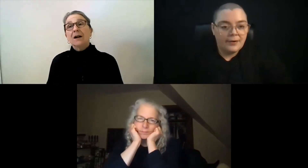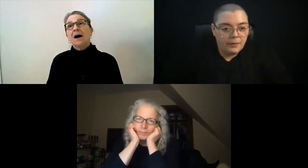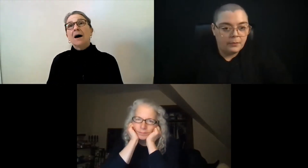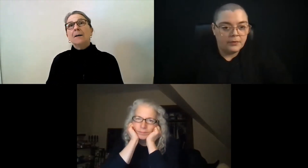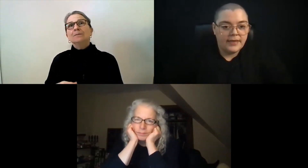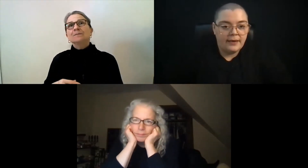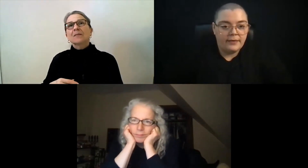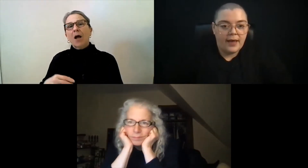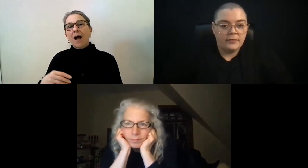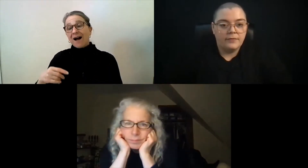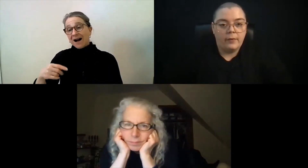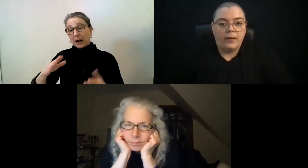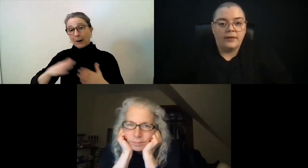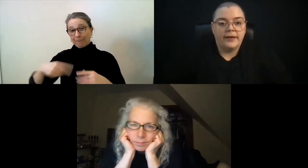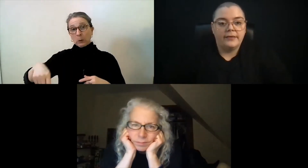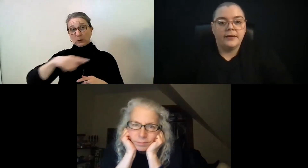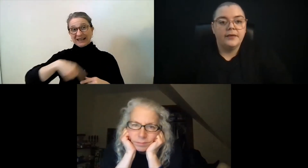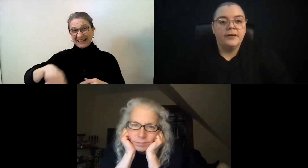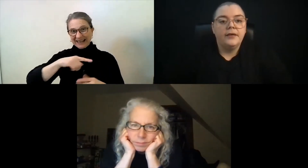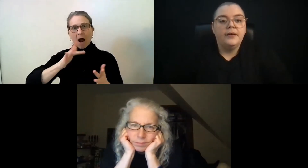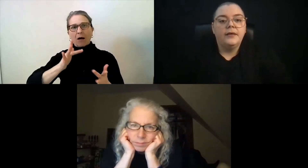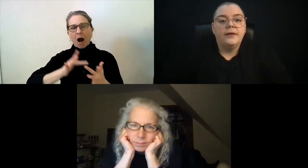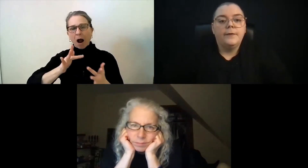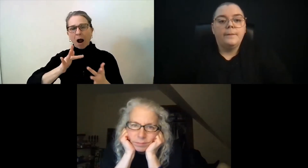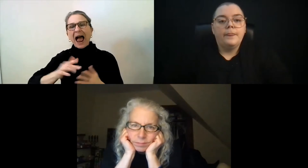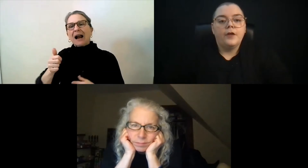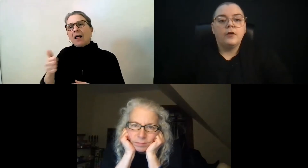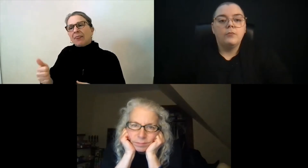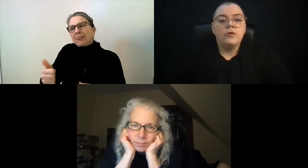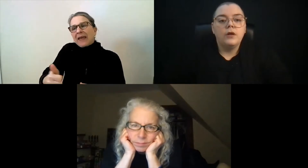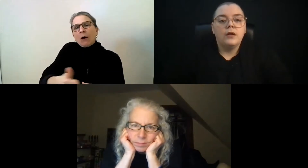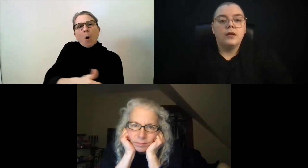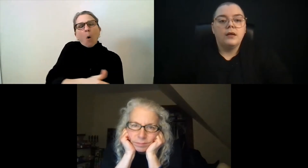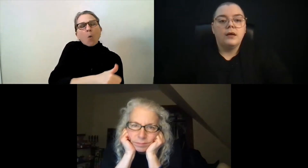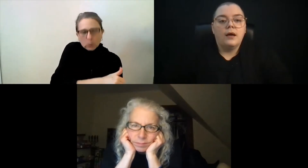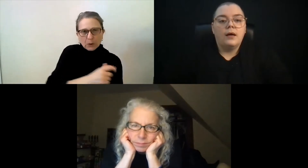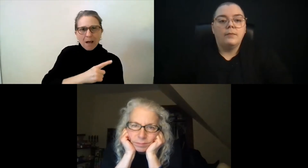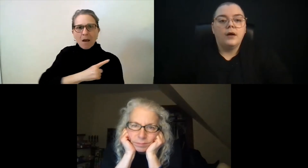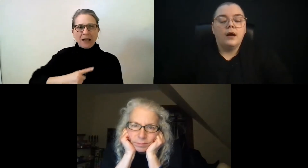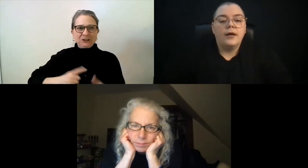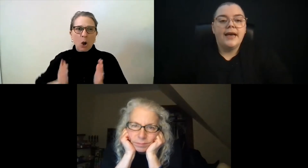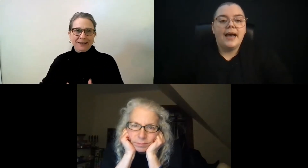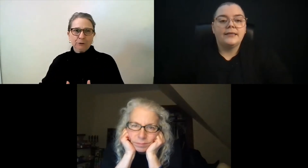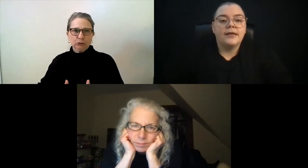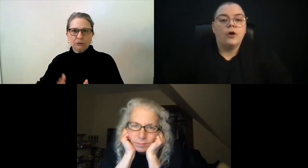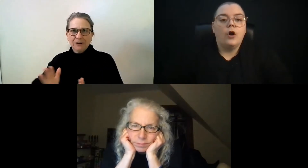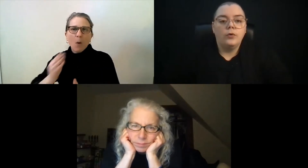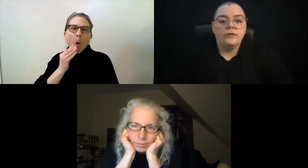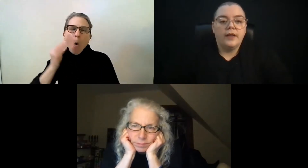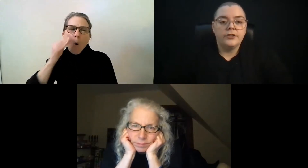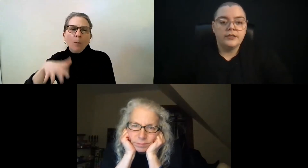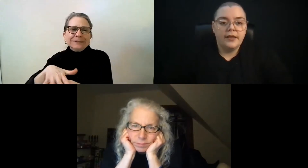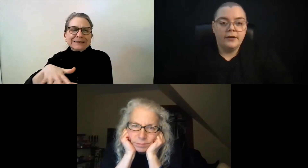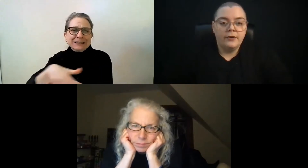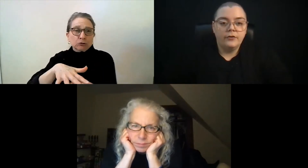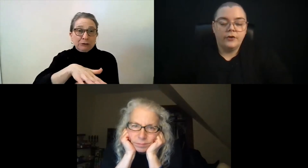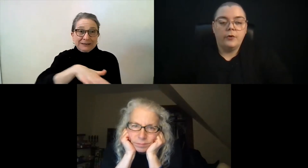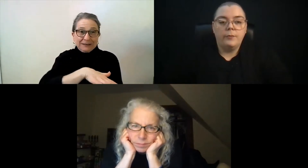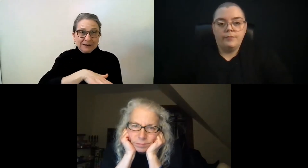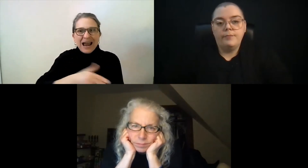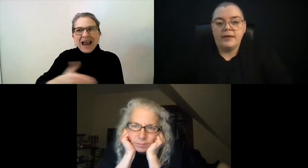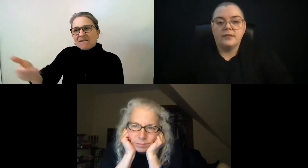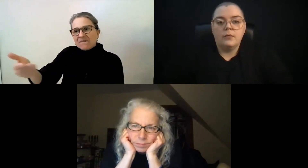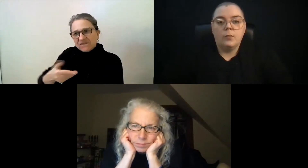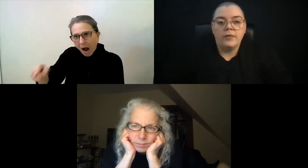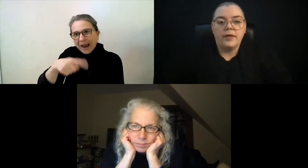A lot of people attend that. It's very well attended. The community contacts their own legislators, you